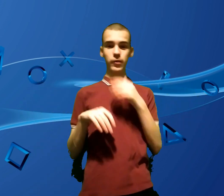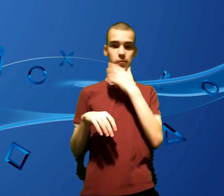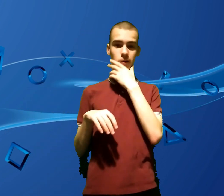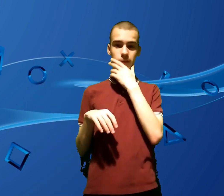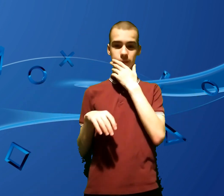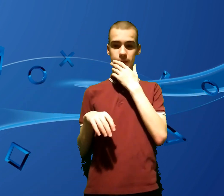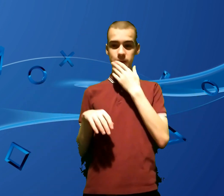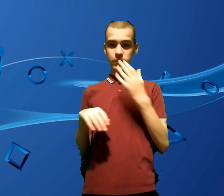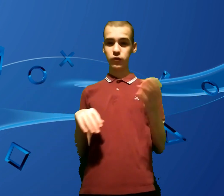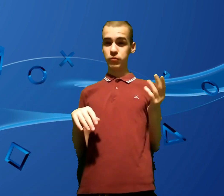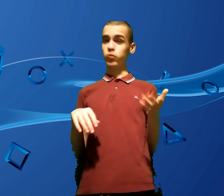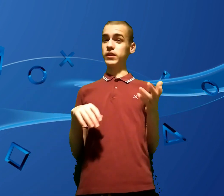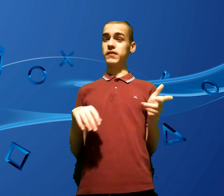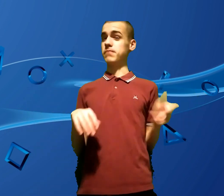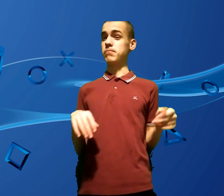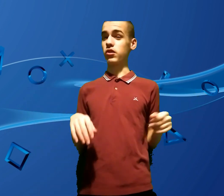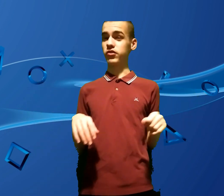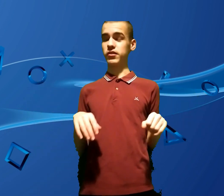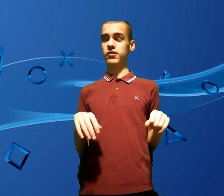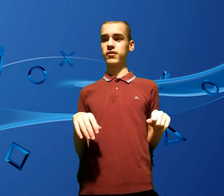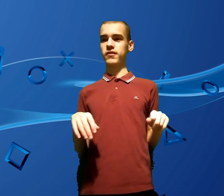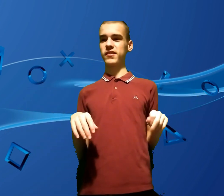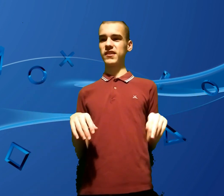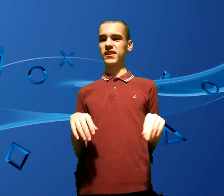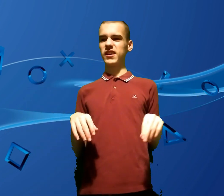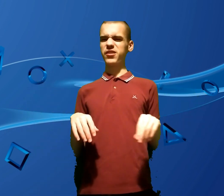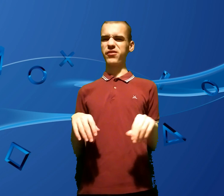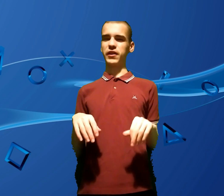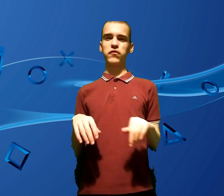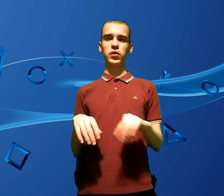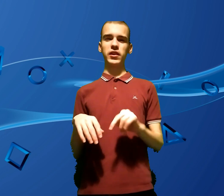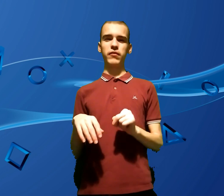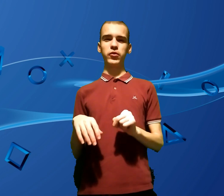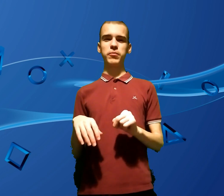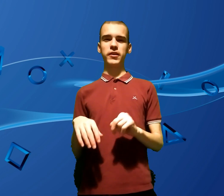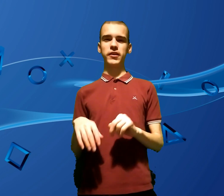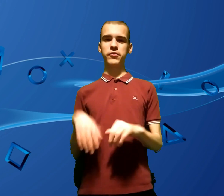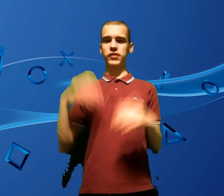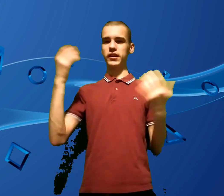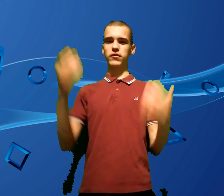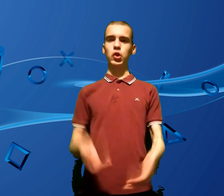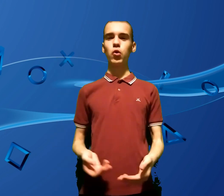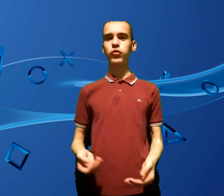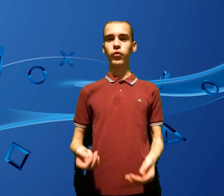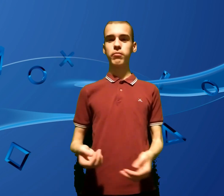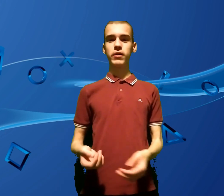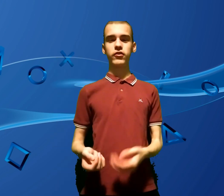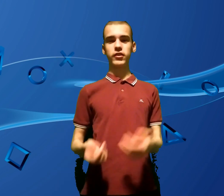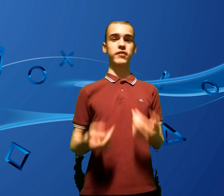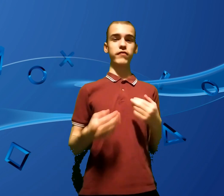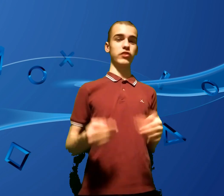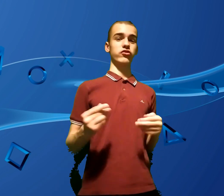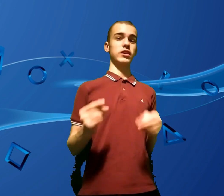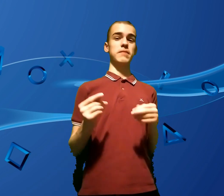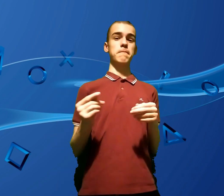way, but got some quite decent perks in there. I don't even think I fully levelled up. I don't think I even locked all the perks. I did finish the game